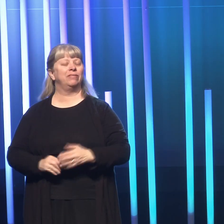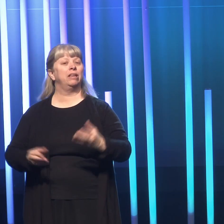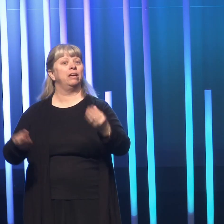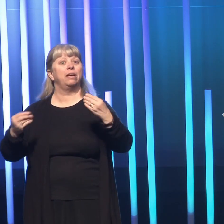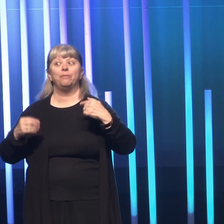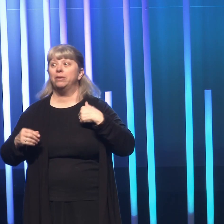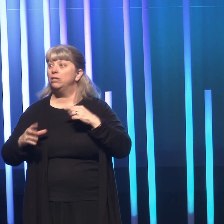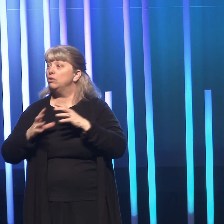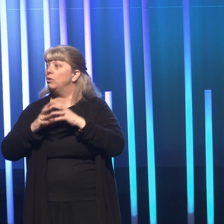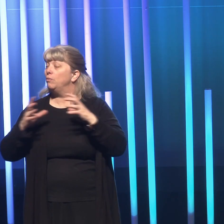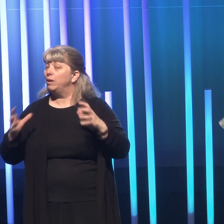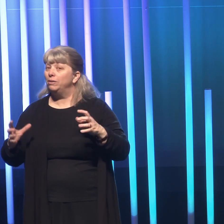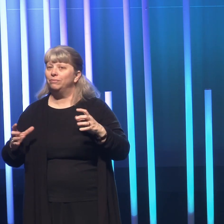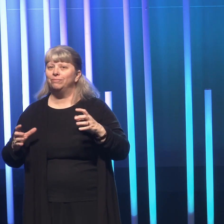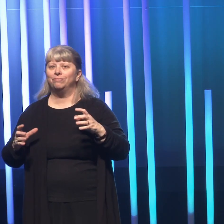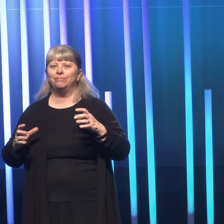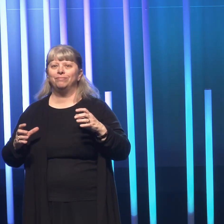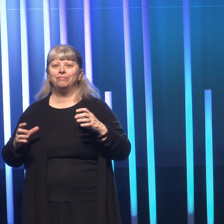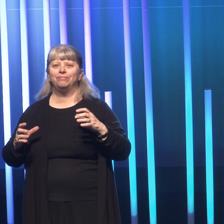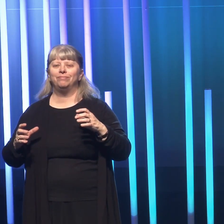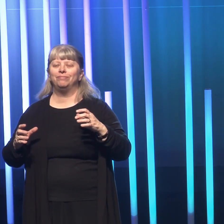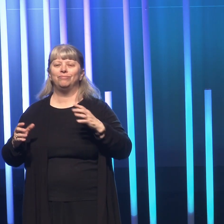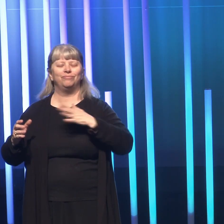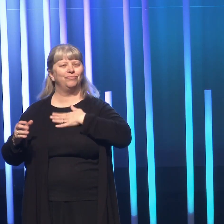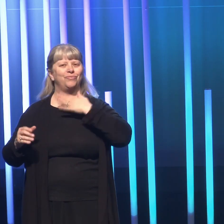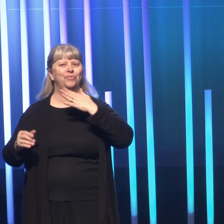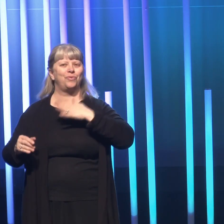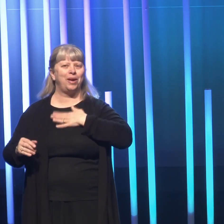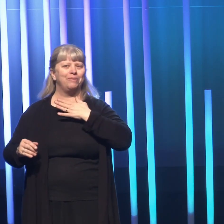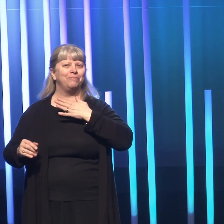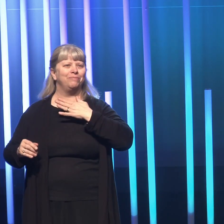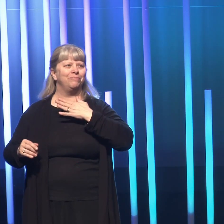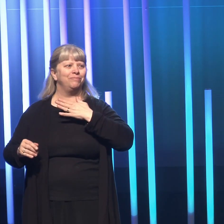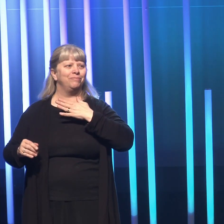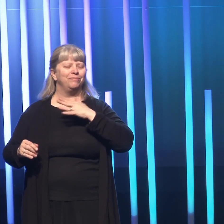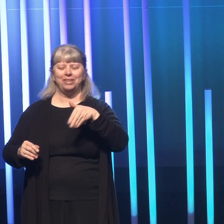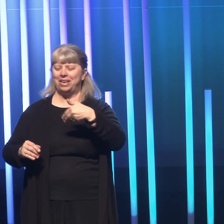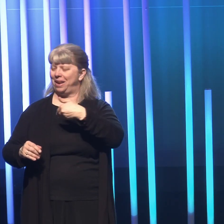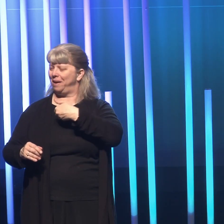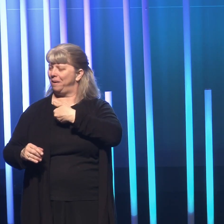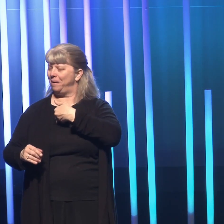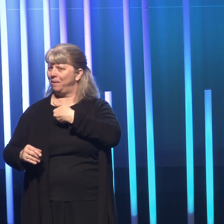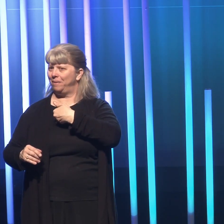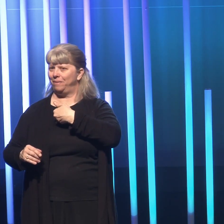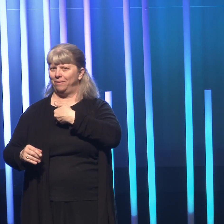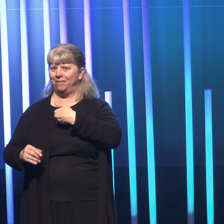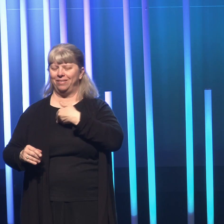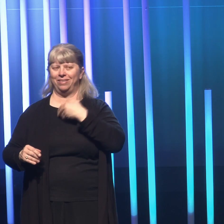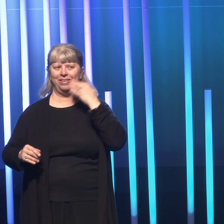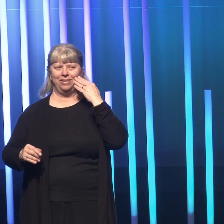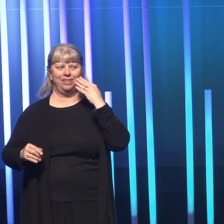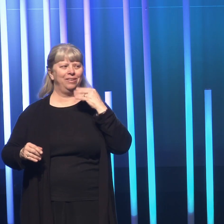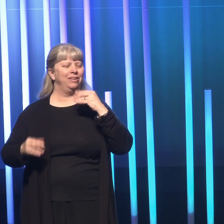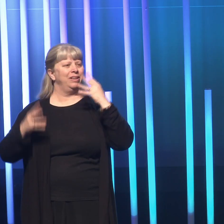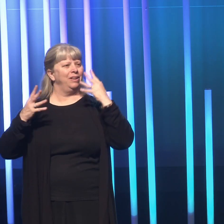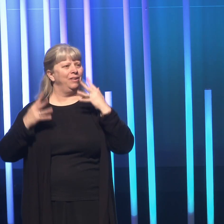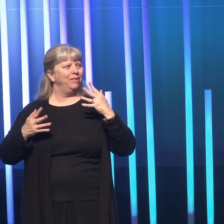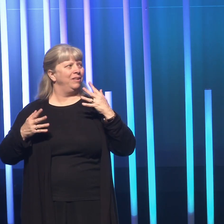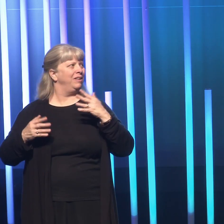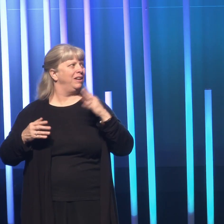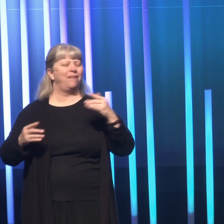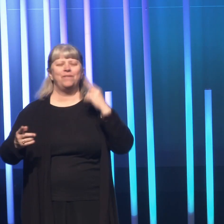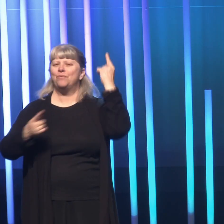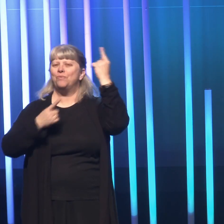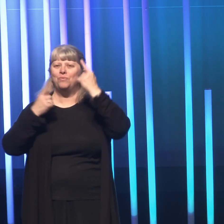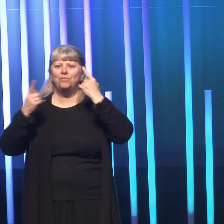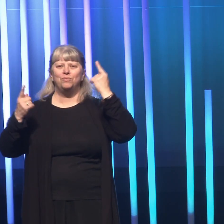me great joy in here because I know exactly where Brad is. I don't ever wonder.